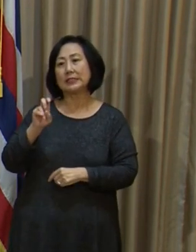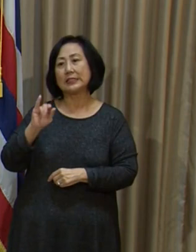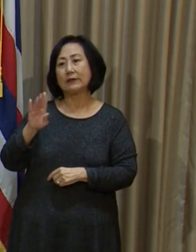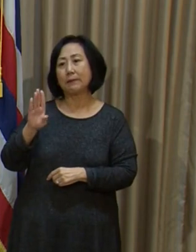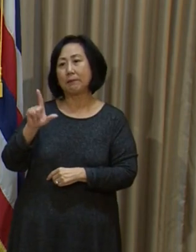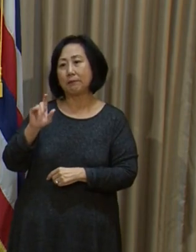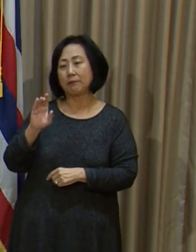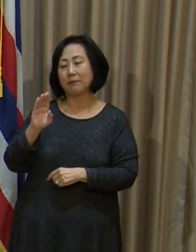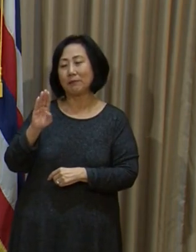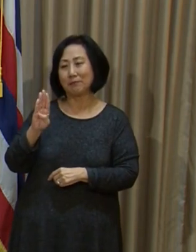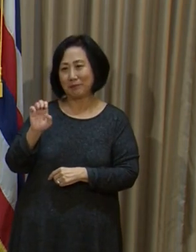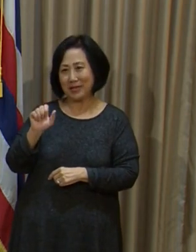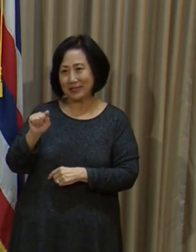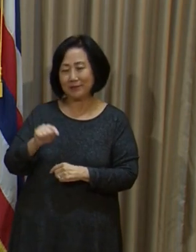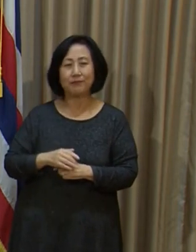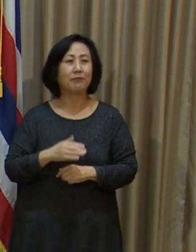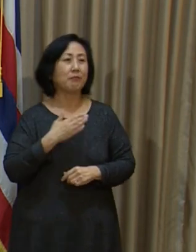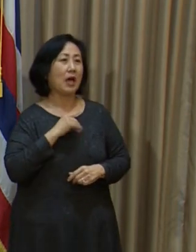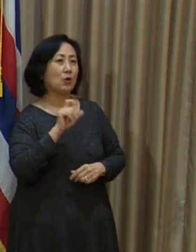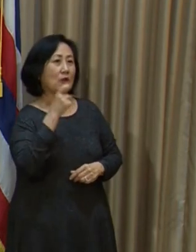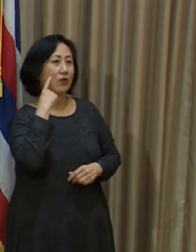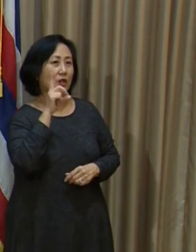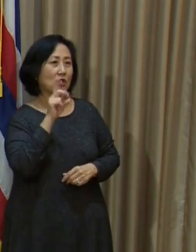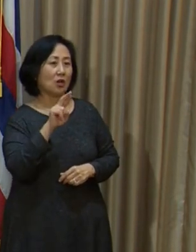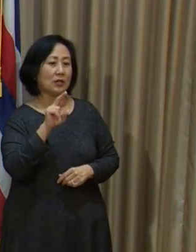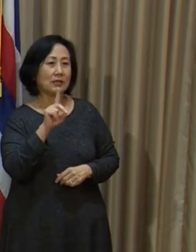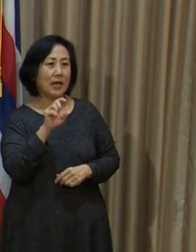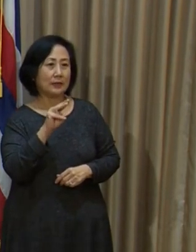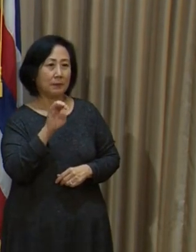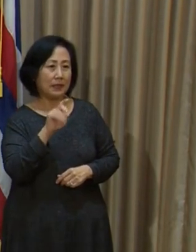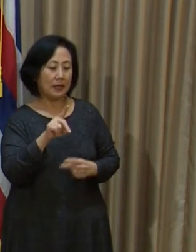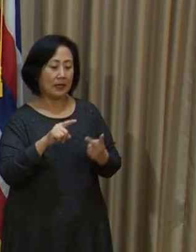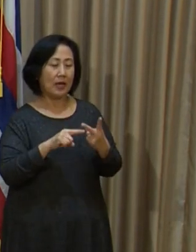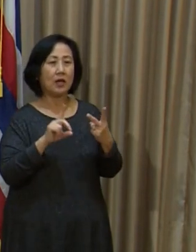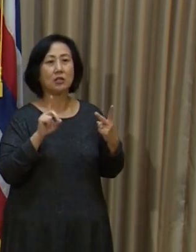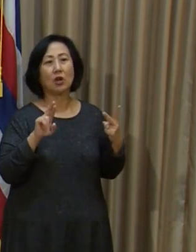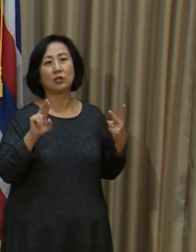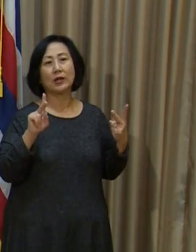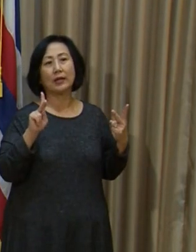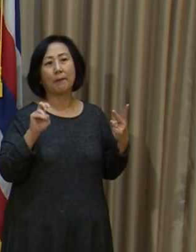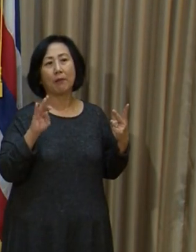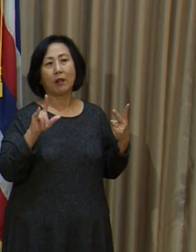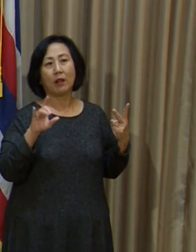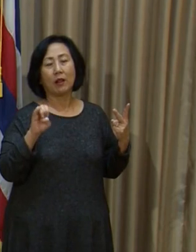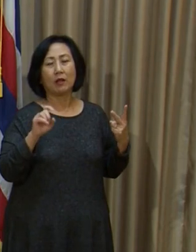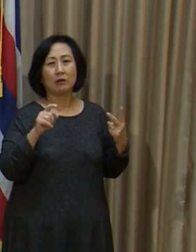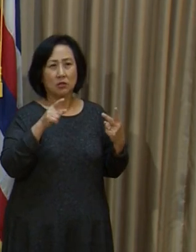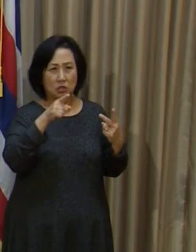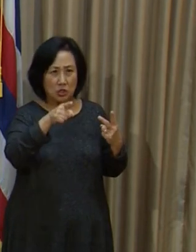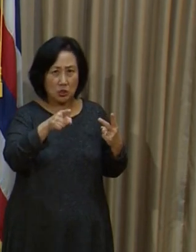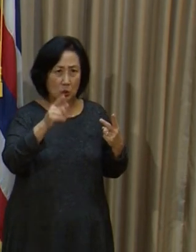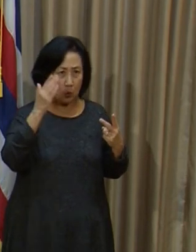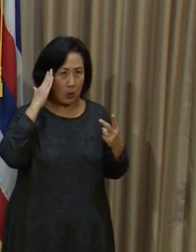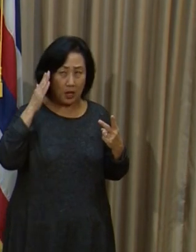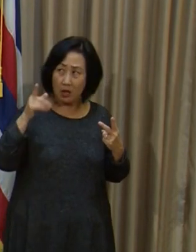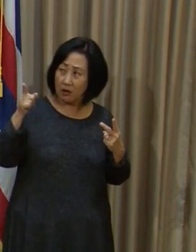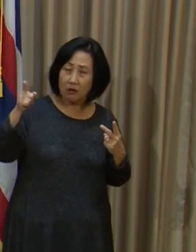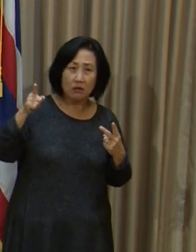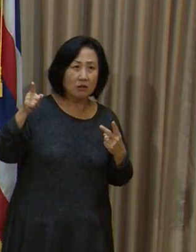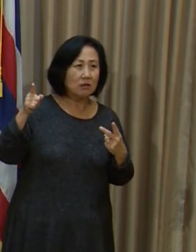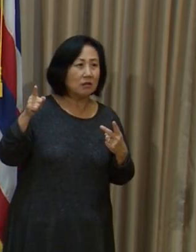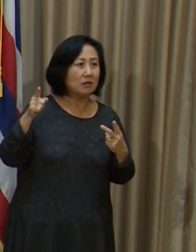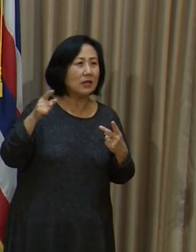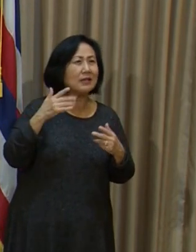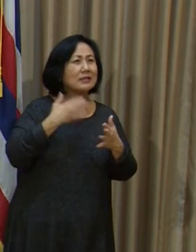Go ahead. This question is for Dr. Desmond and Dr. Campbell. Is there any plan to increase surveillance sampling from 75